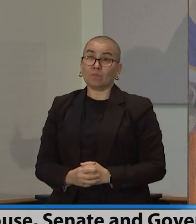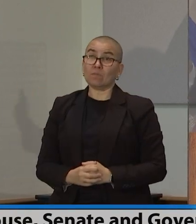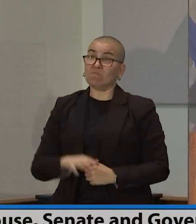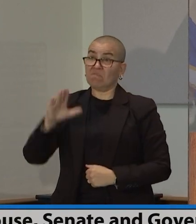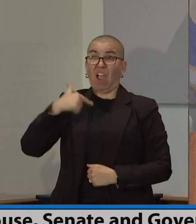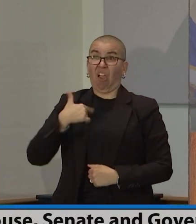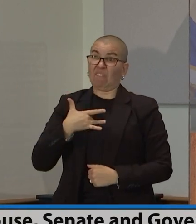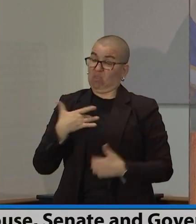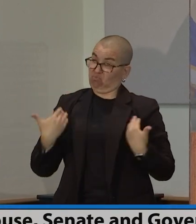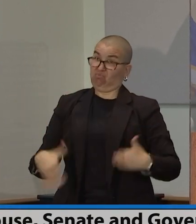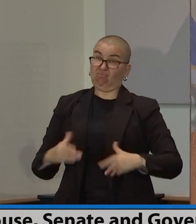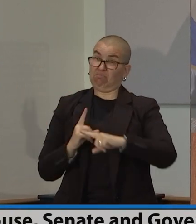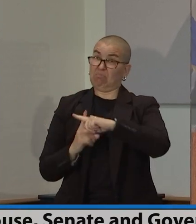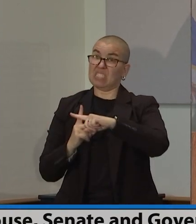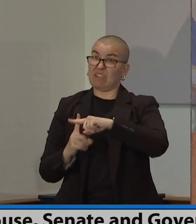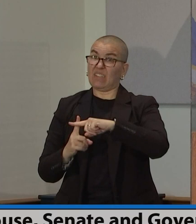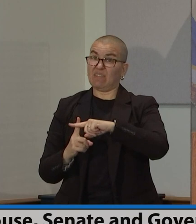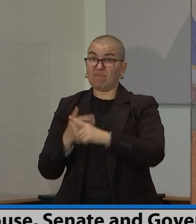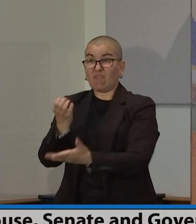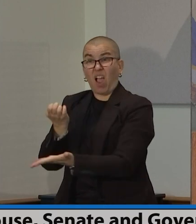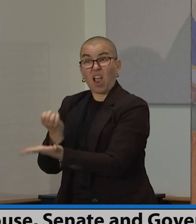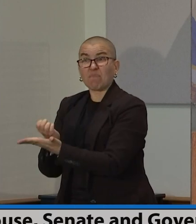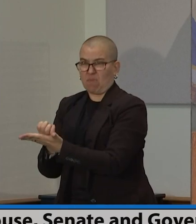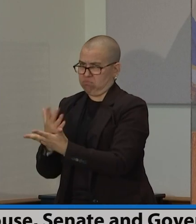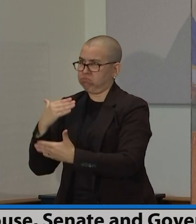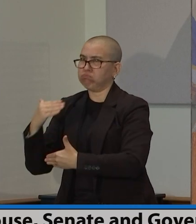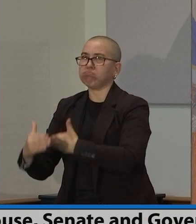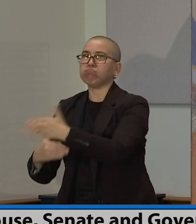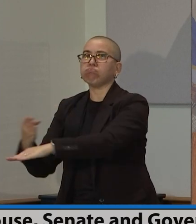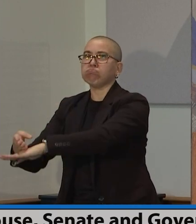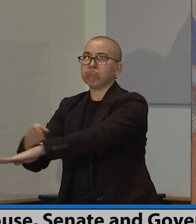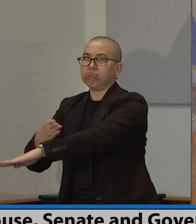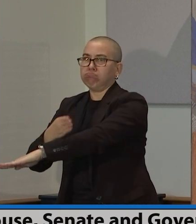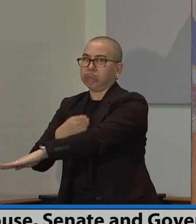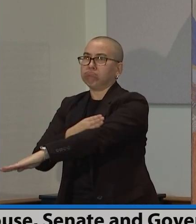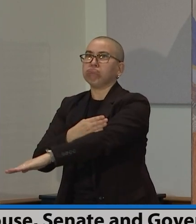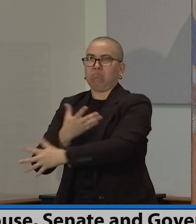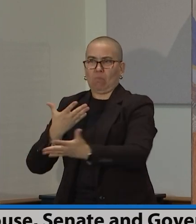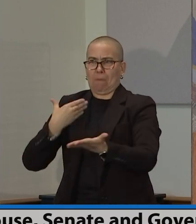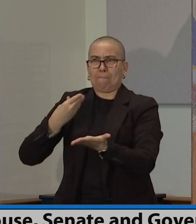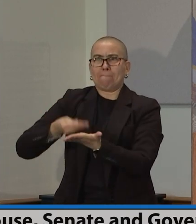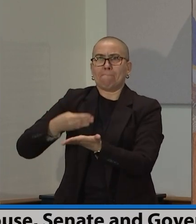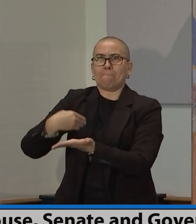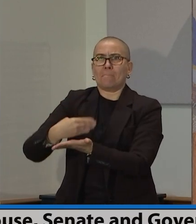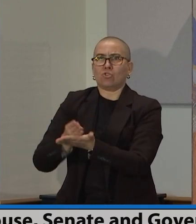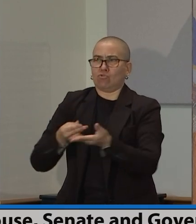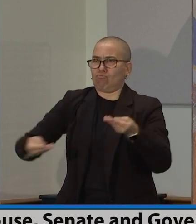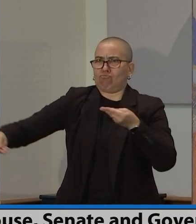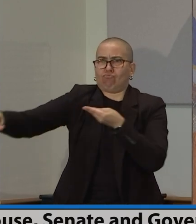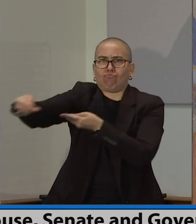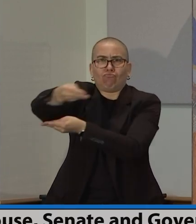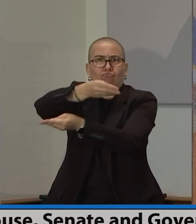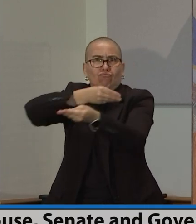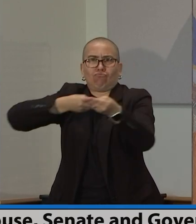feel. As the economy comes roaring back, as the revenues are there, we start to focus on where those inequities were in our